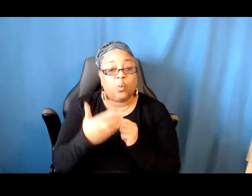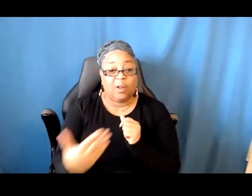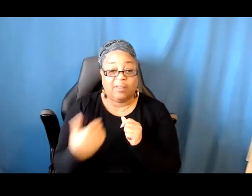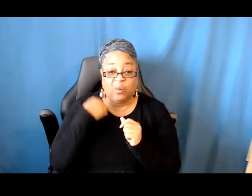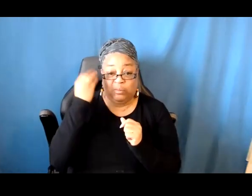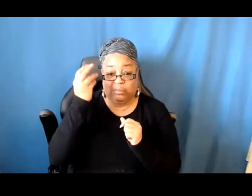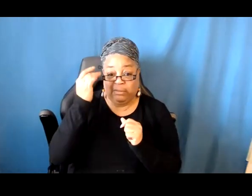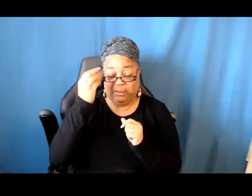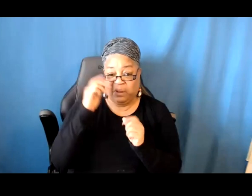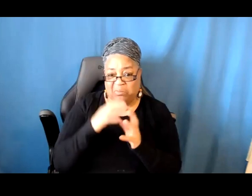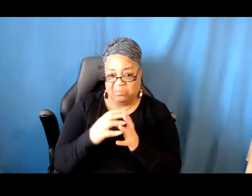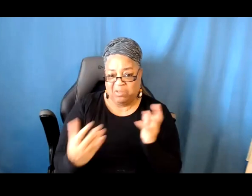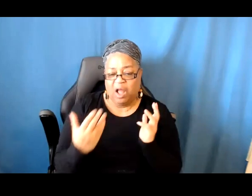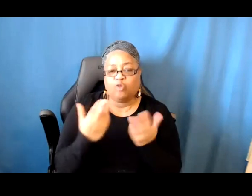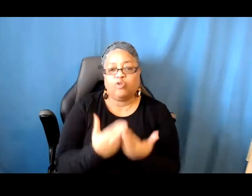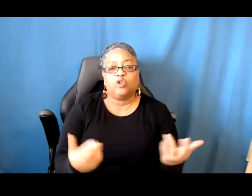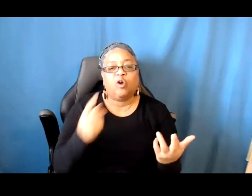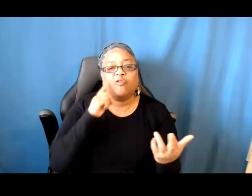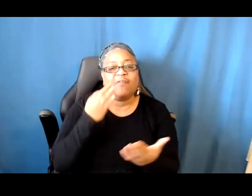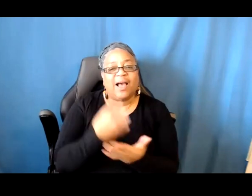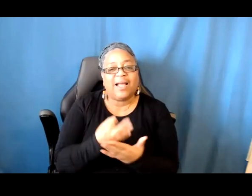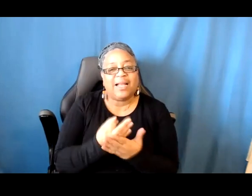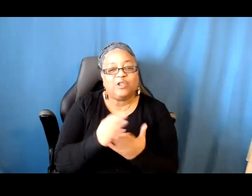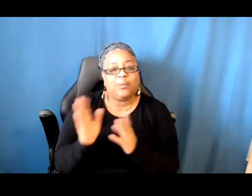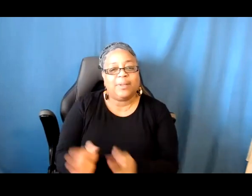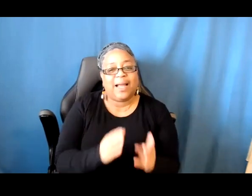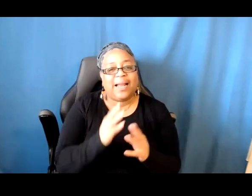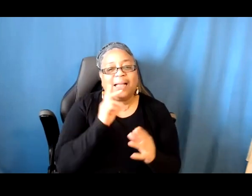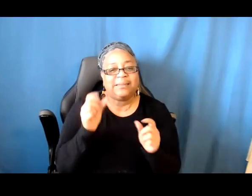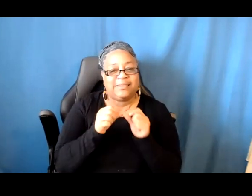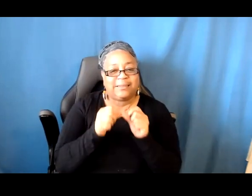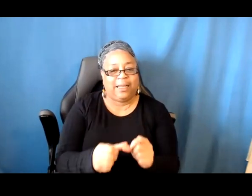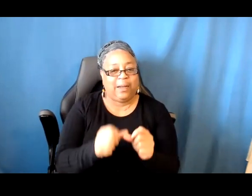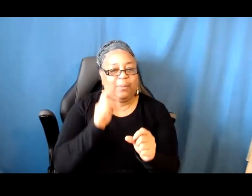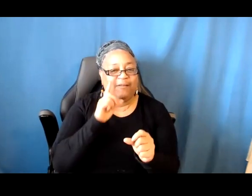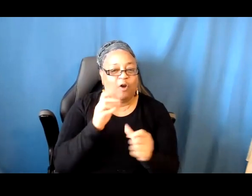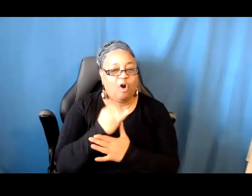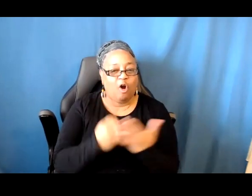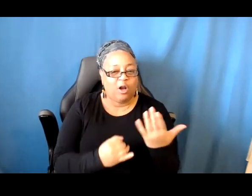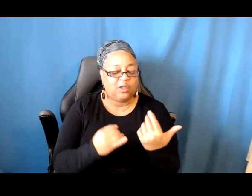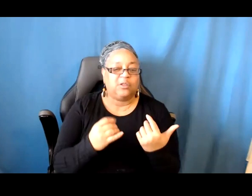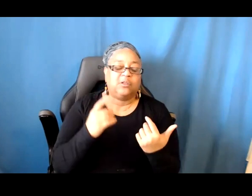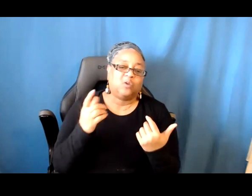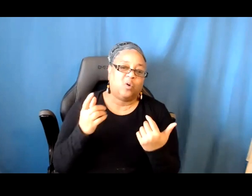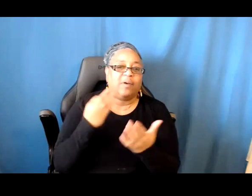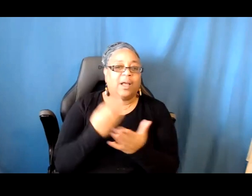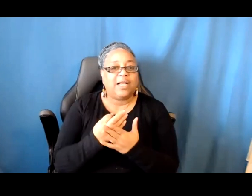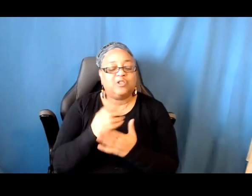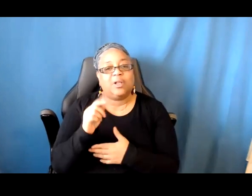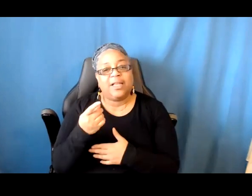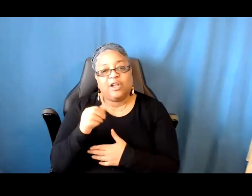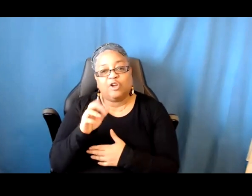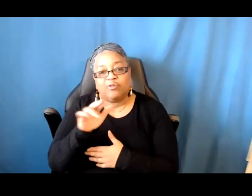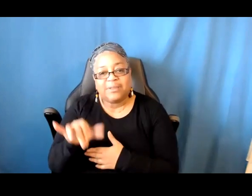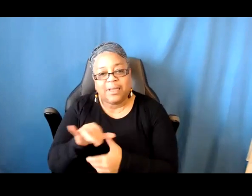financial planning and sustainability for artists. So things like financial literacy, things like how do you do your